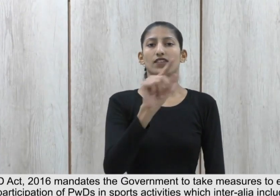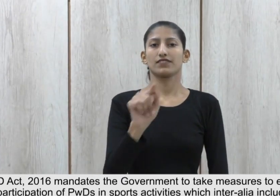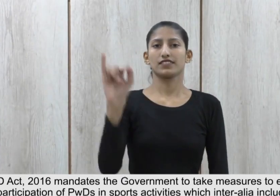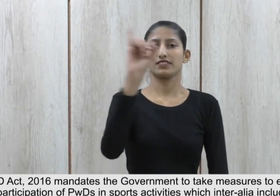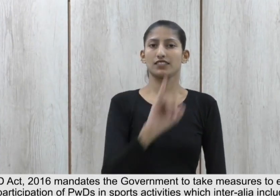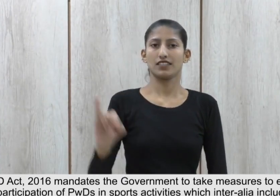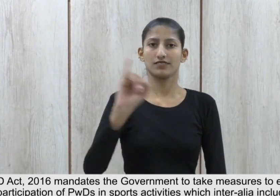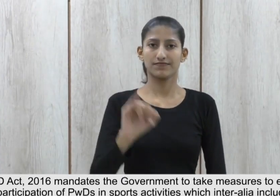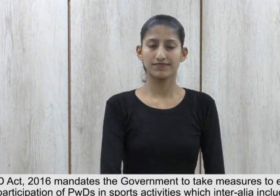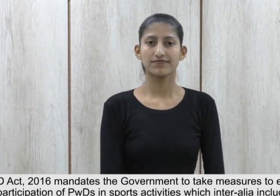8.6